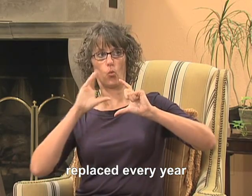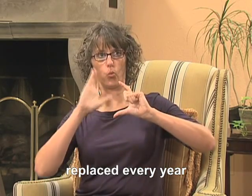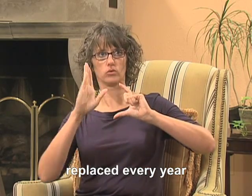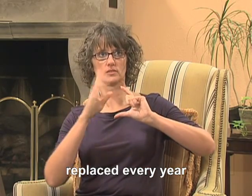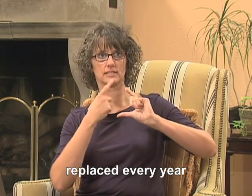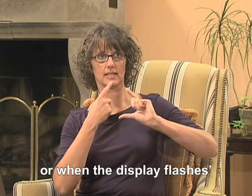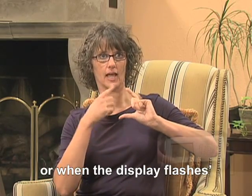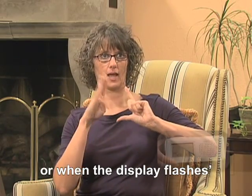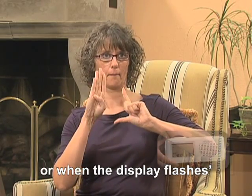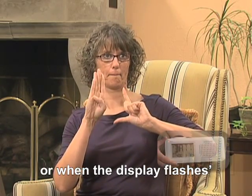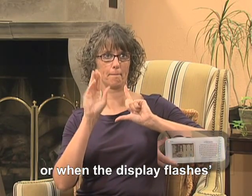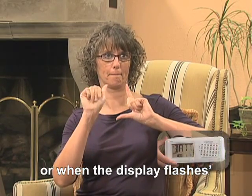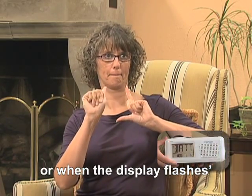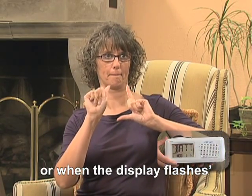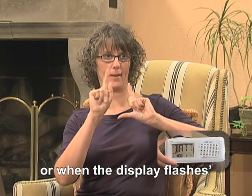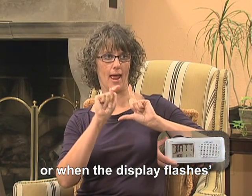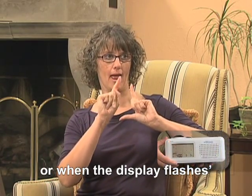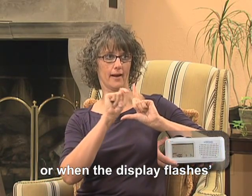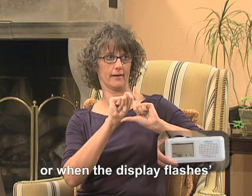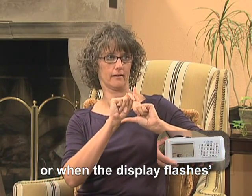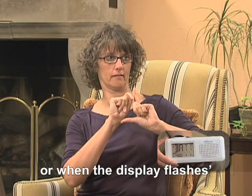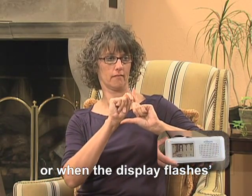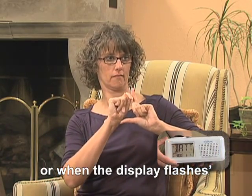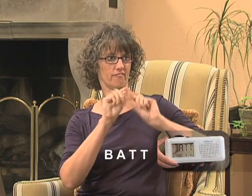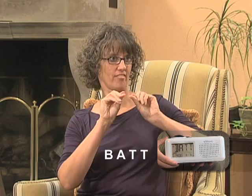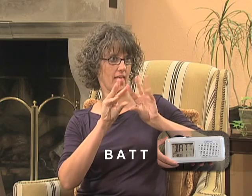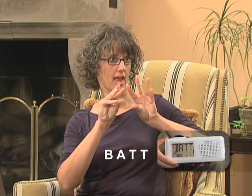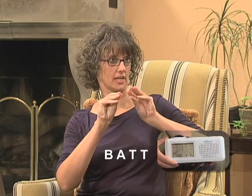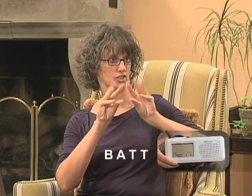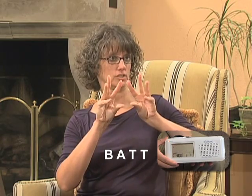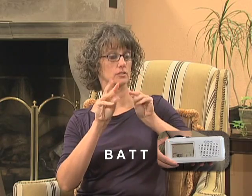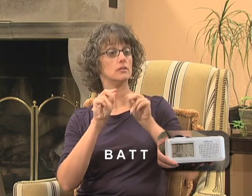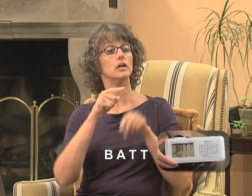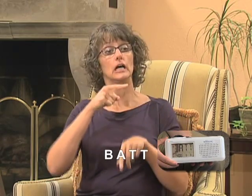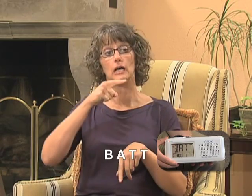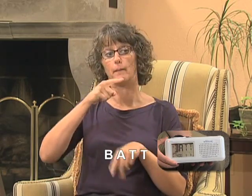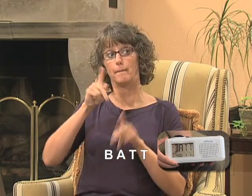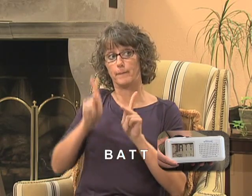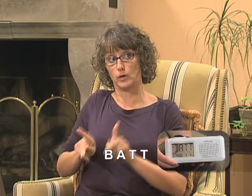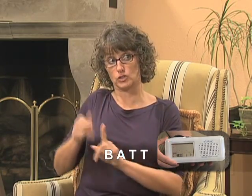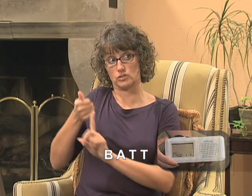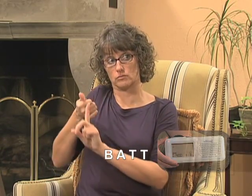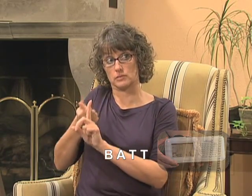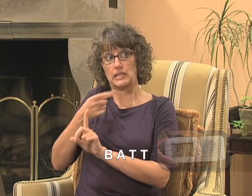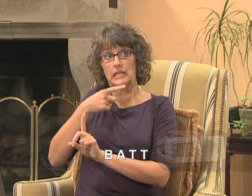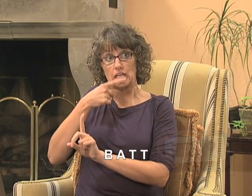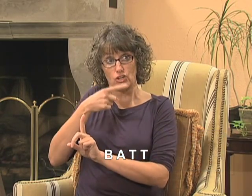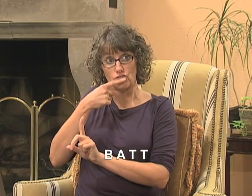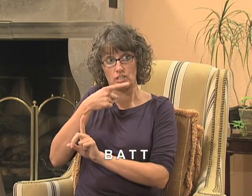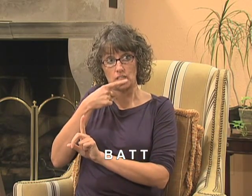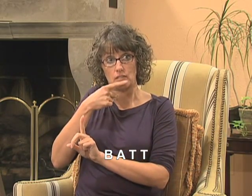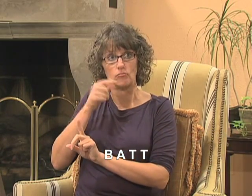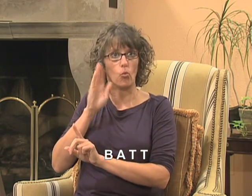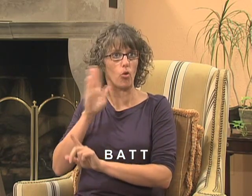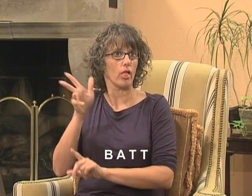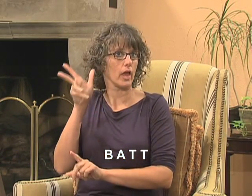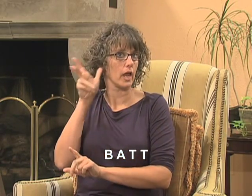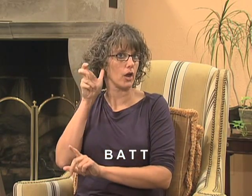or when the display flashes B-A-T-T. Someone who is